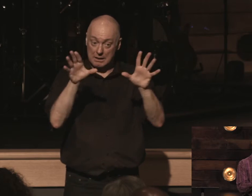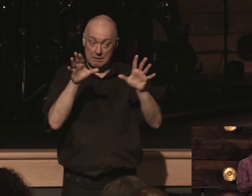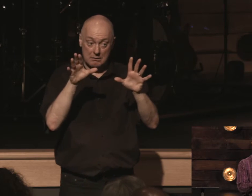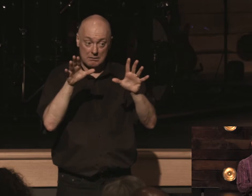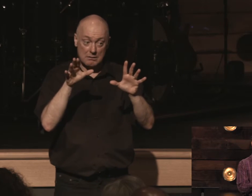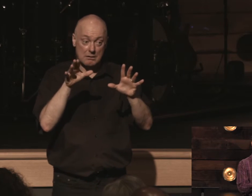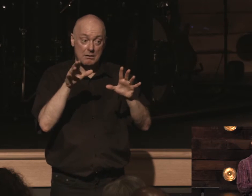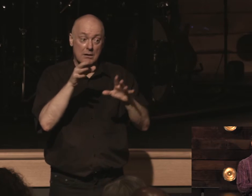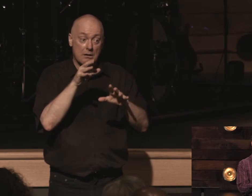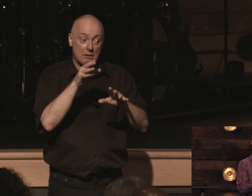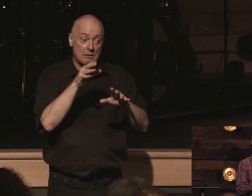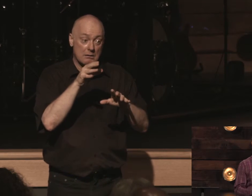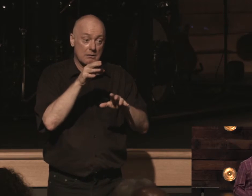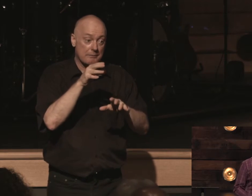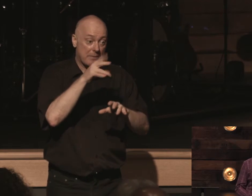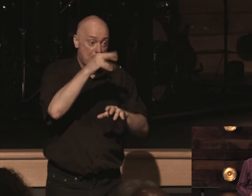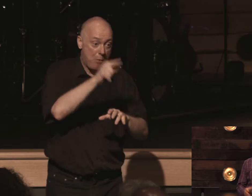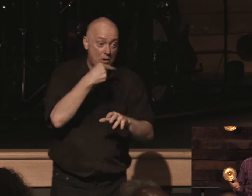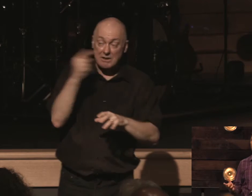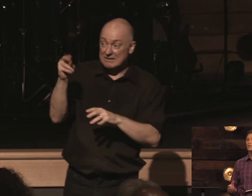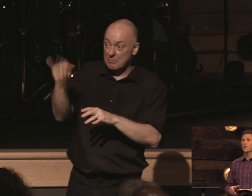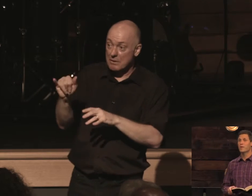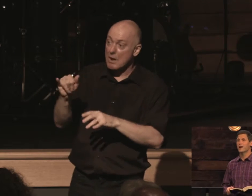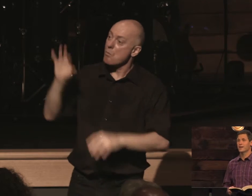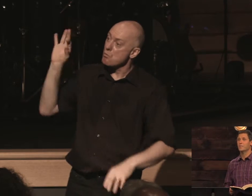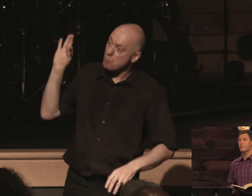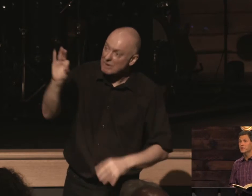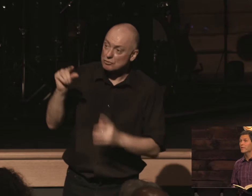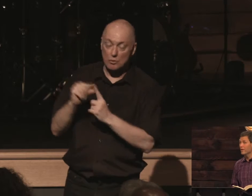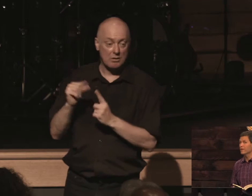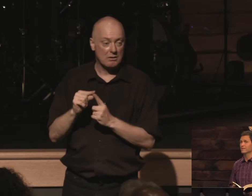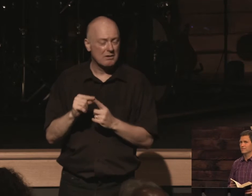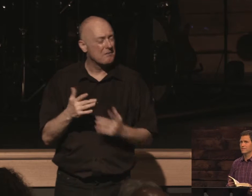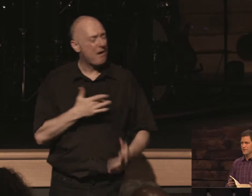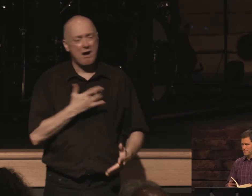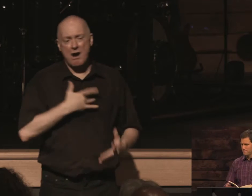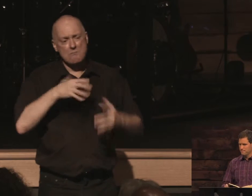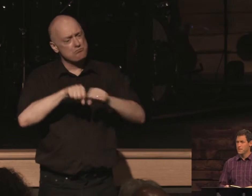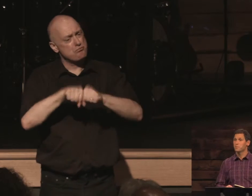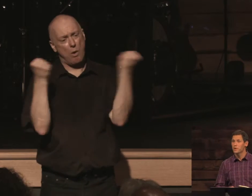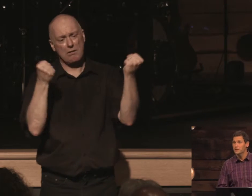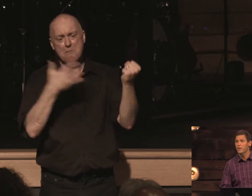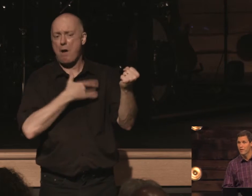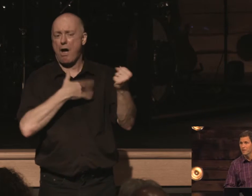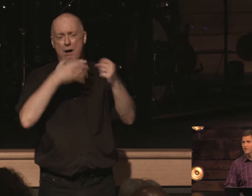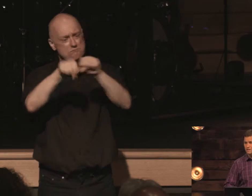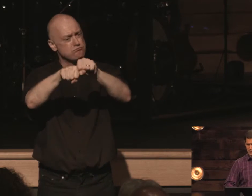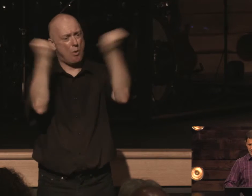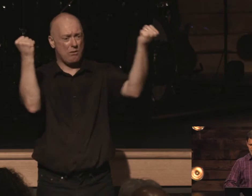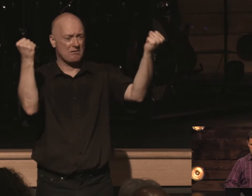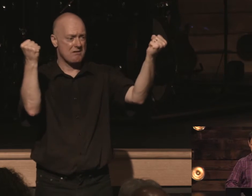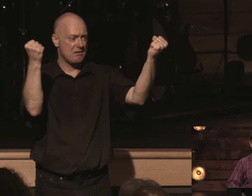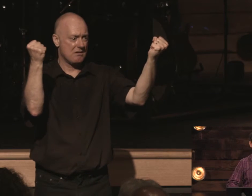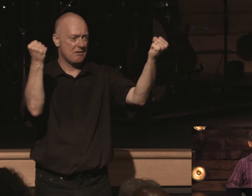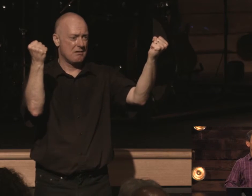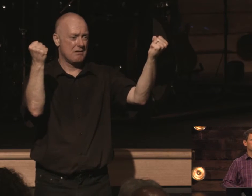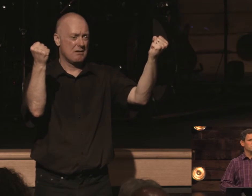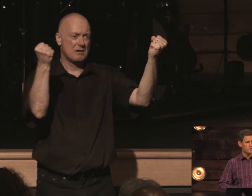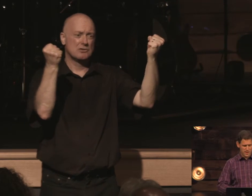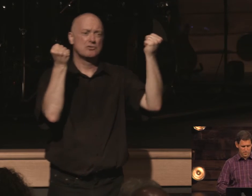it boggles my mind and it breaks my heart breaks my heart at the amount of people who fear man